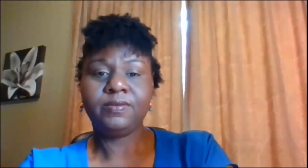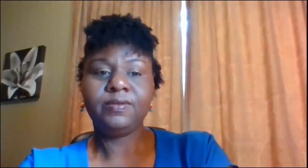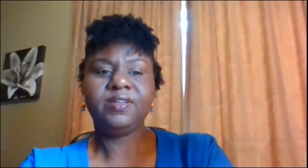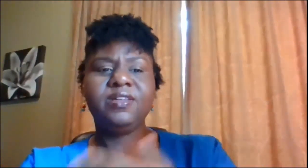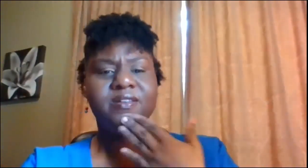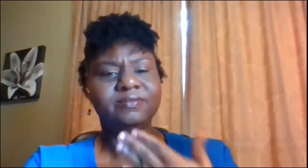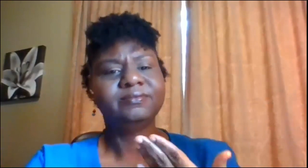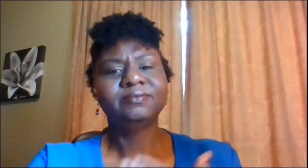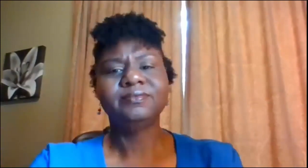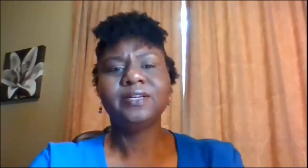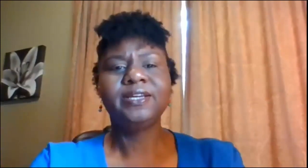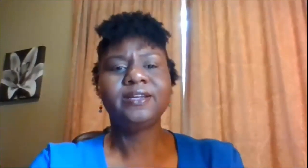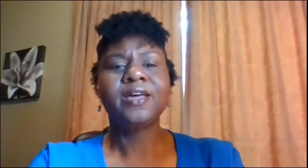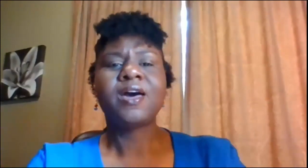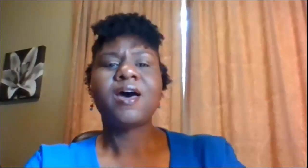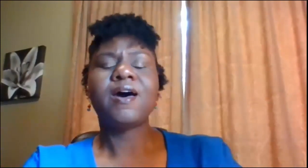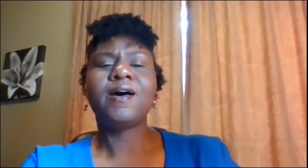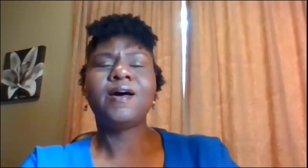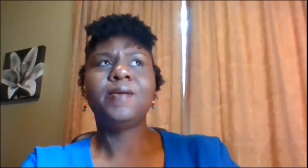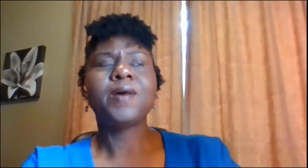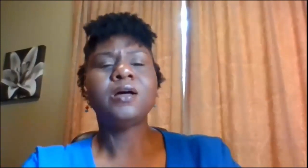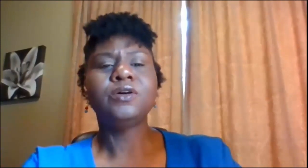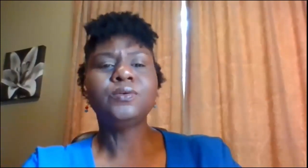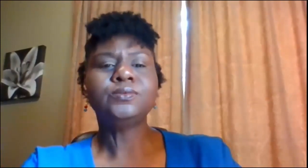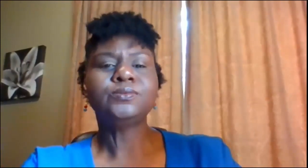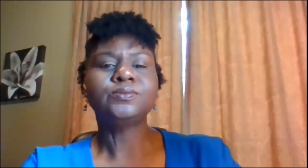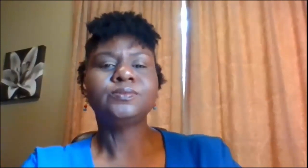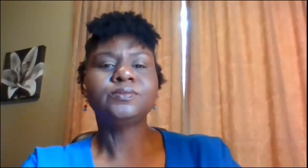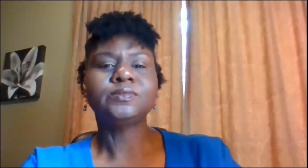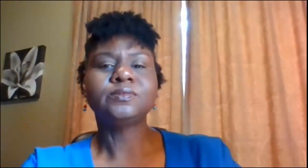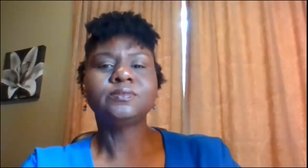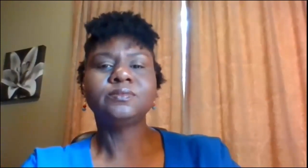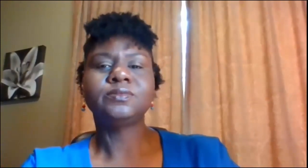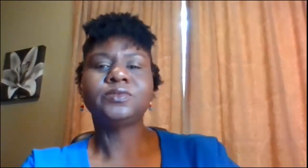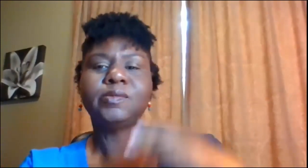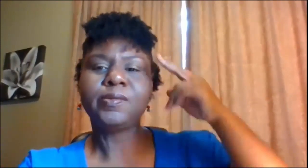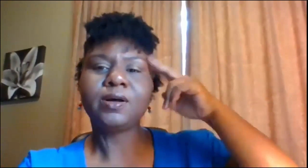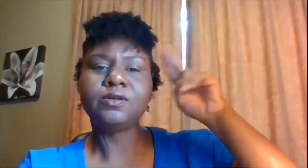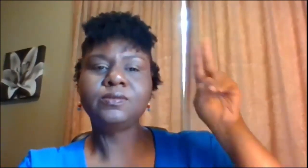okay that's it uncle remember uncle